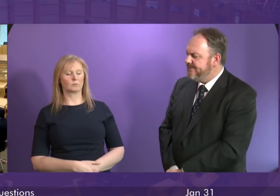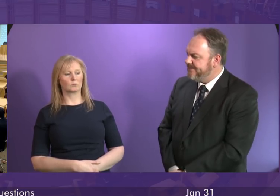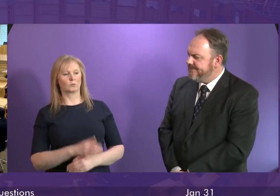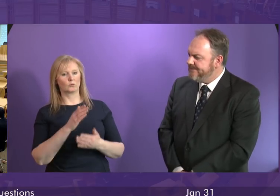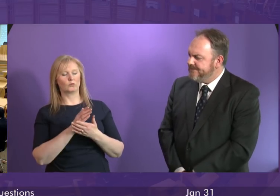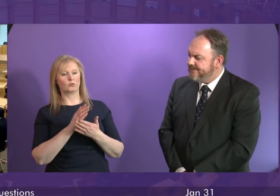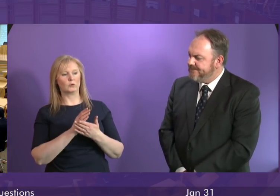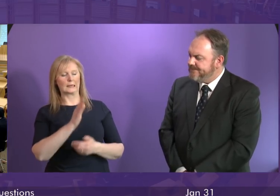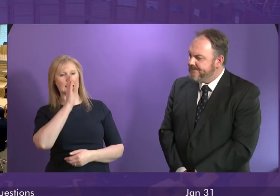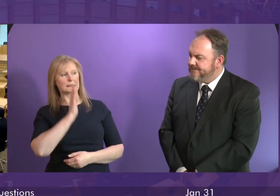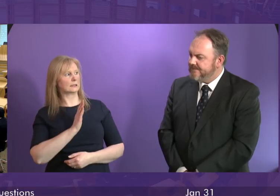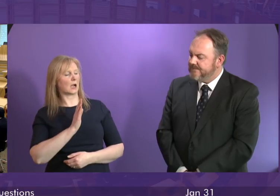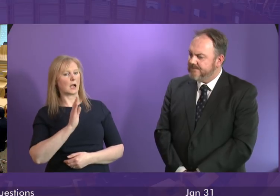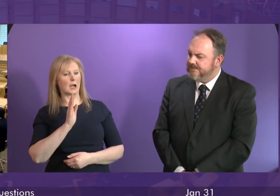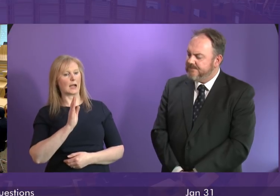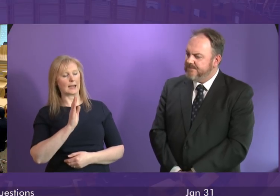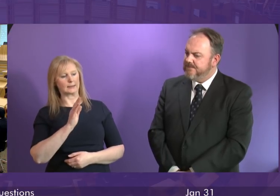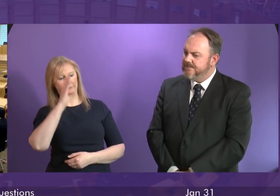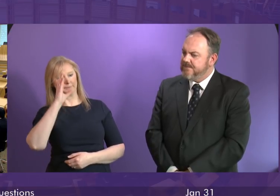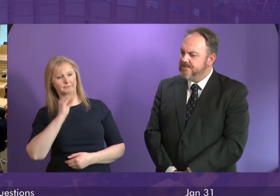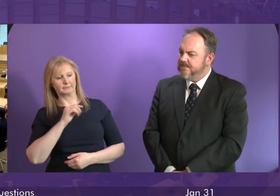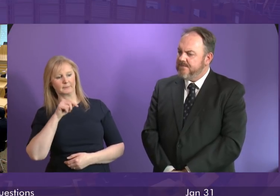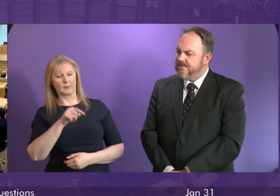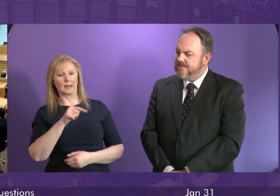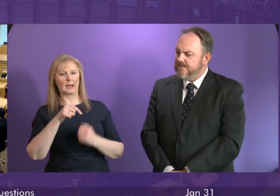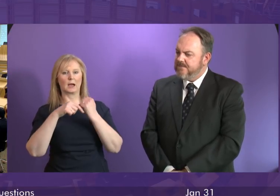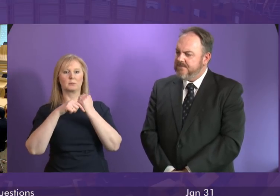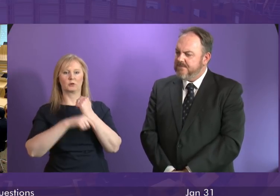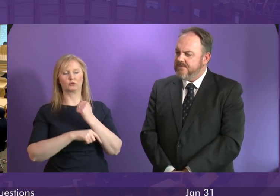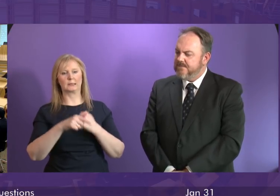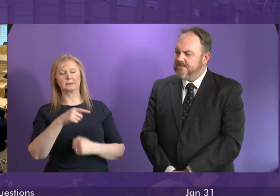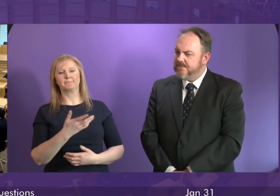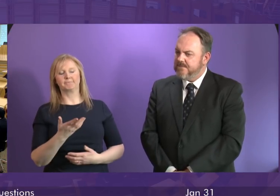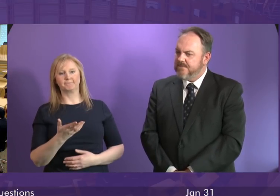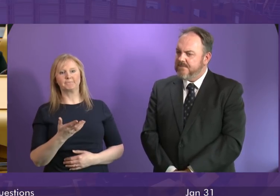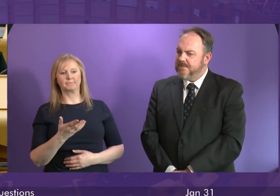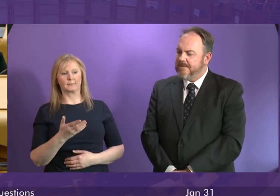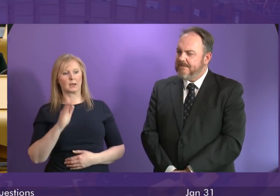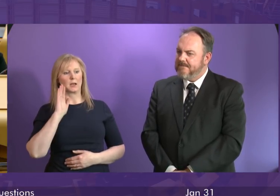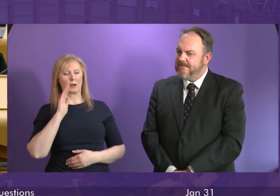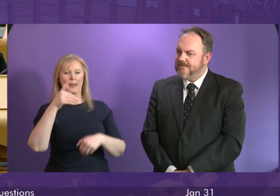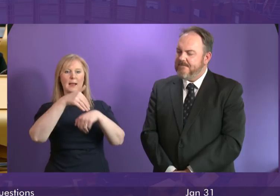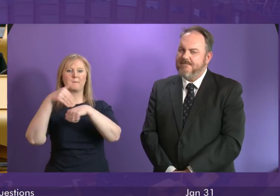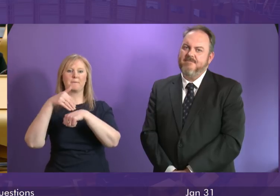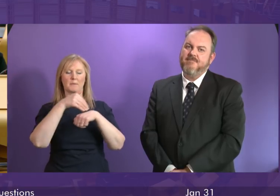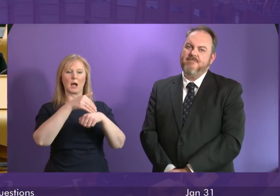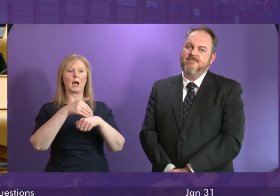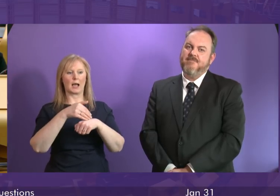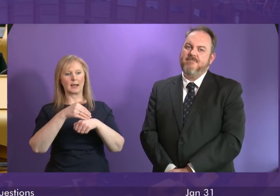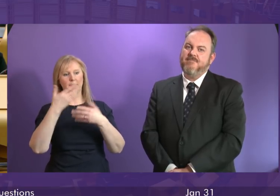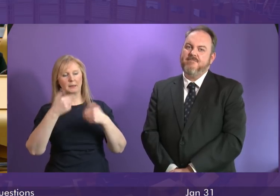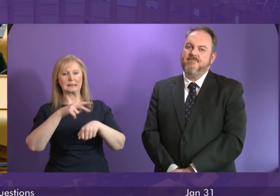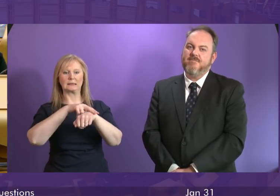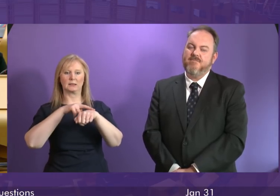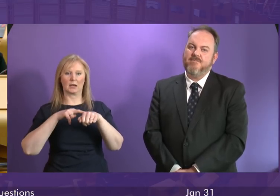saddened to hear of the People's Development Trust entering administration and to hear about the impact this has had on the